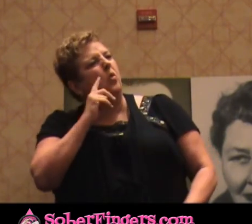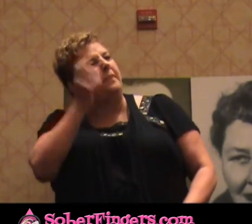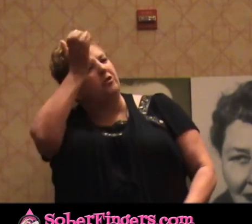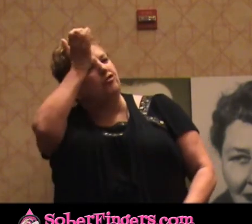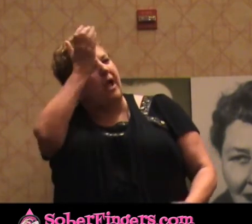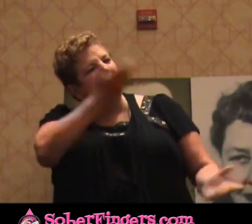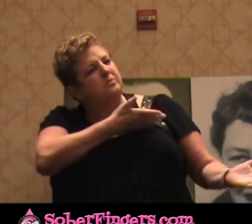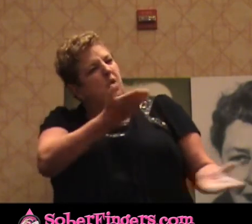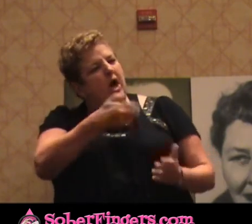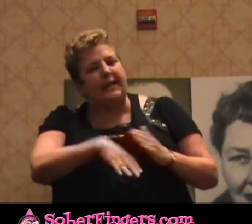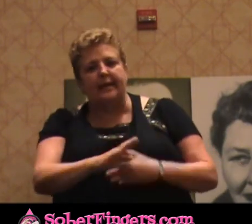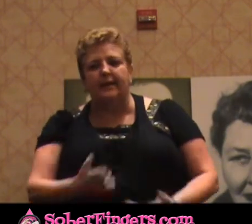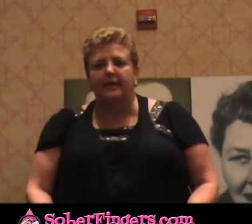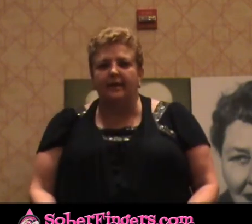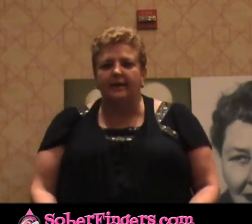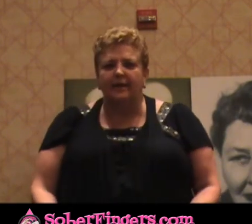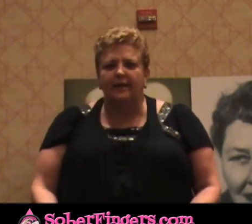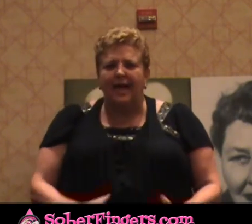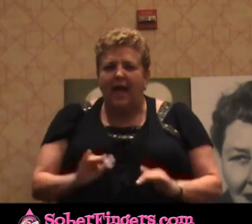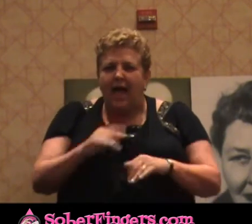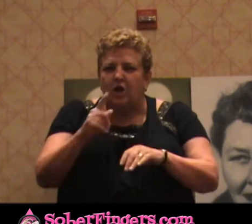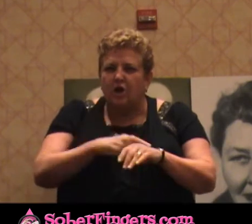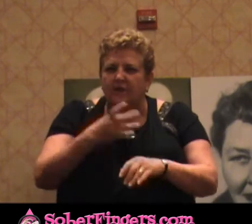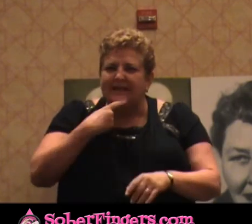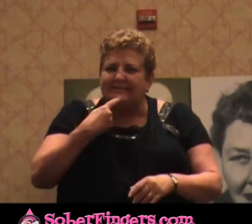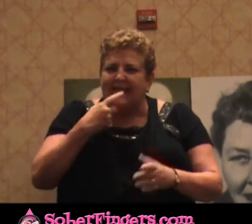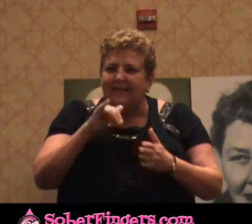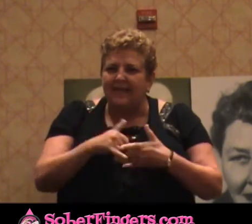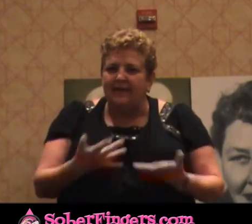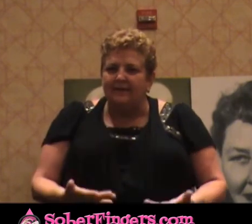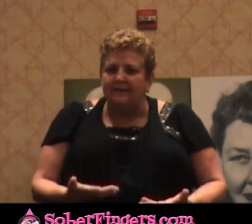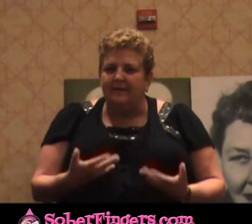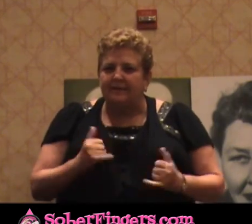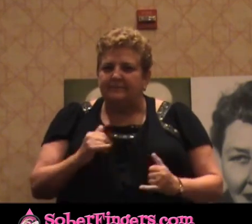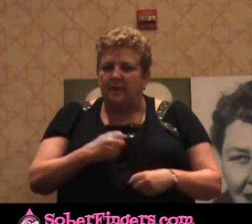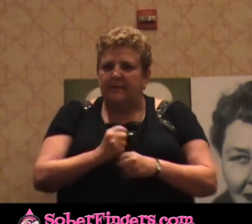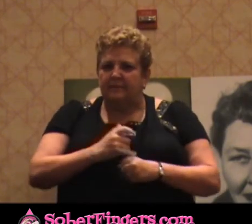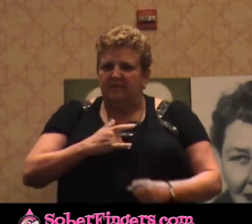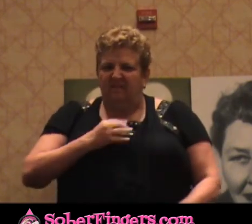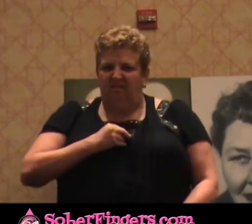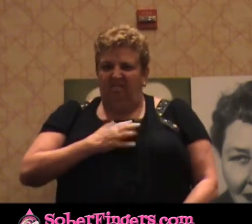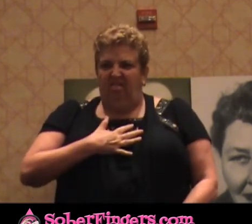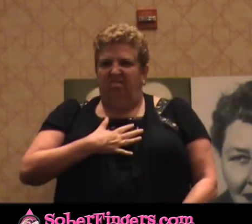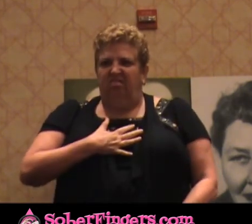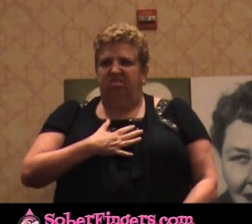How long have they been saying that? That still trips me up. Maybe they always called me trash.